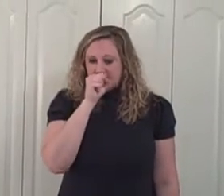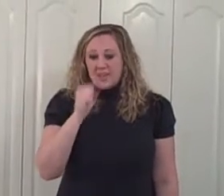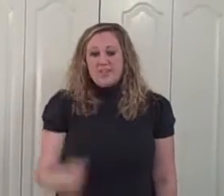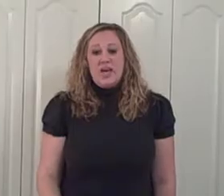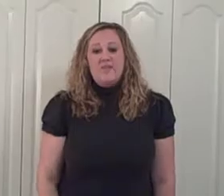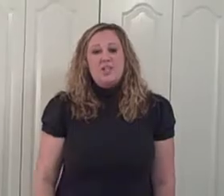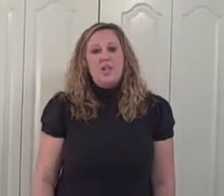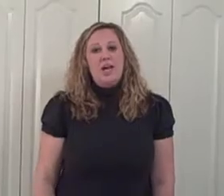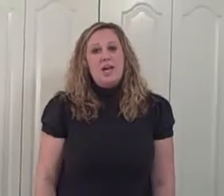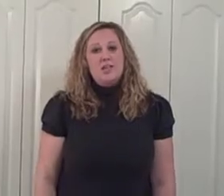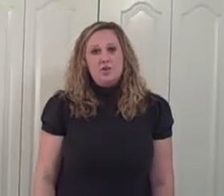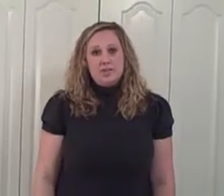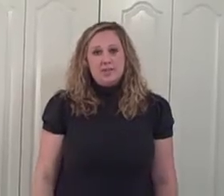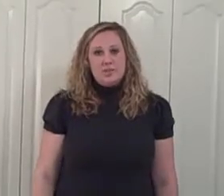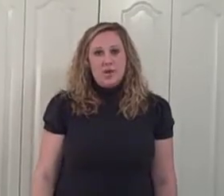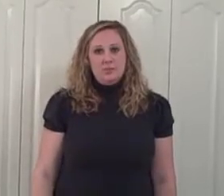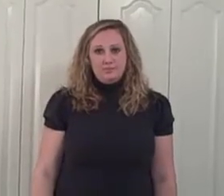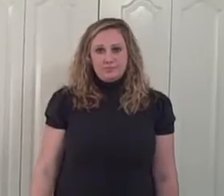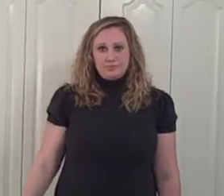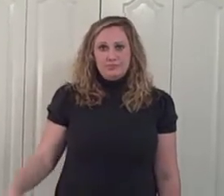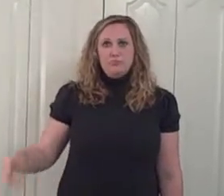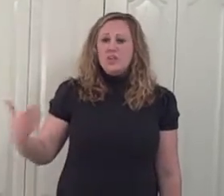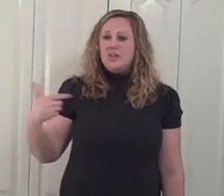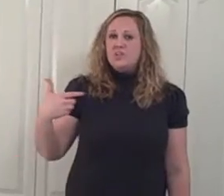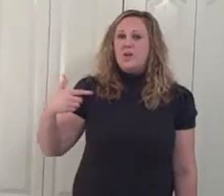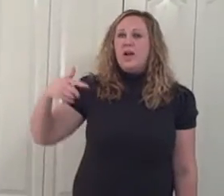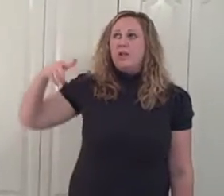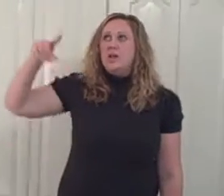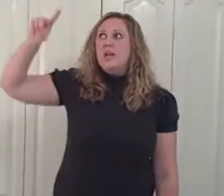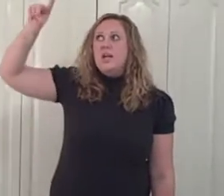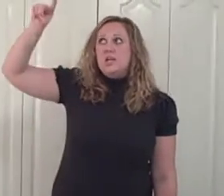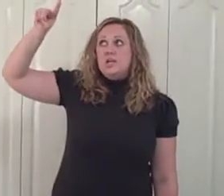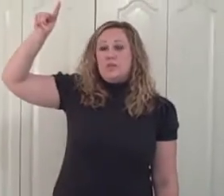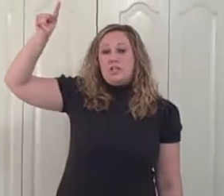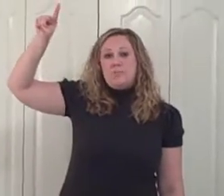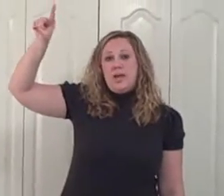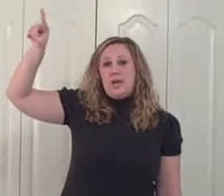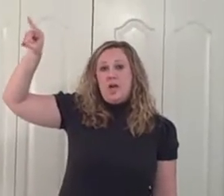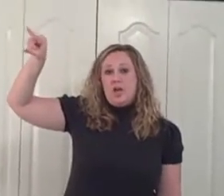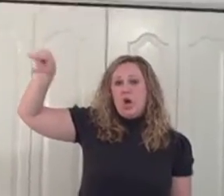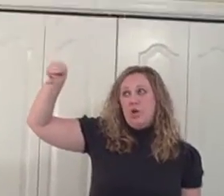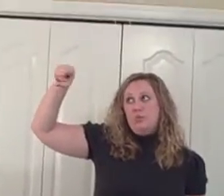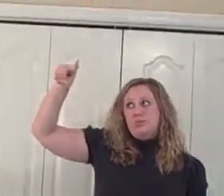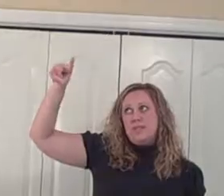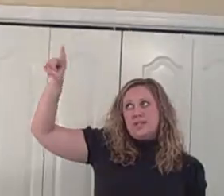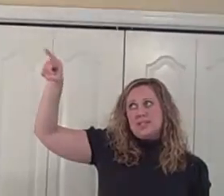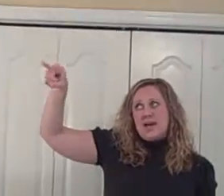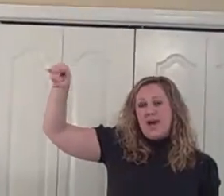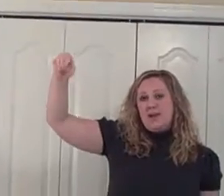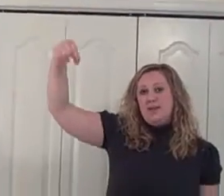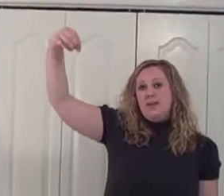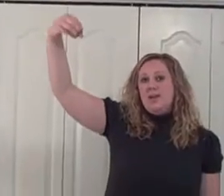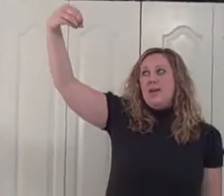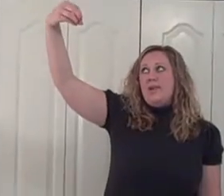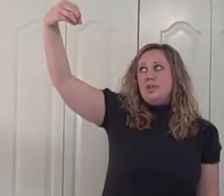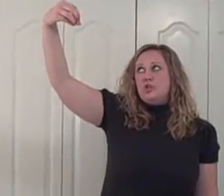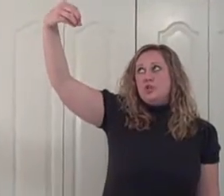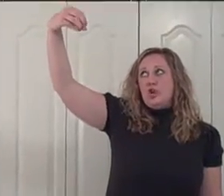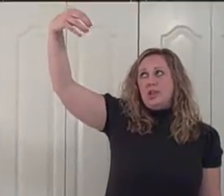The sign for sun has two signs as well. The first one I learned is first make an O in the sky and then show